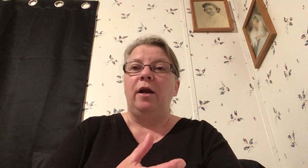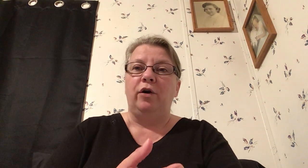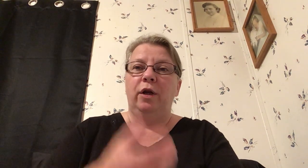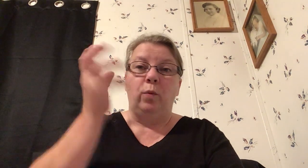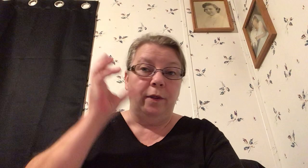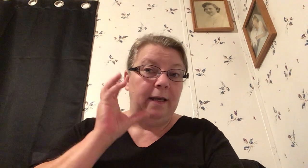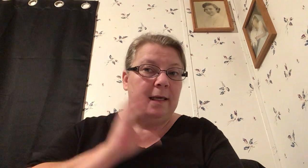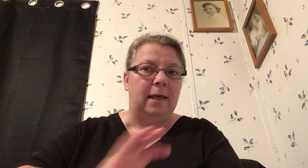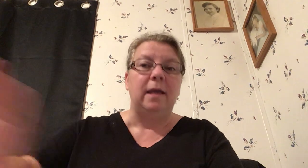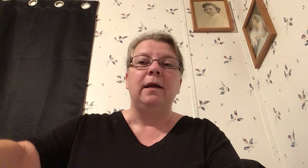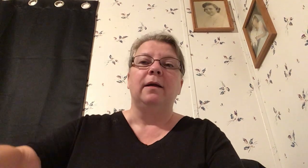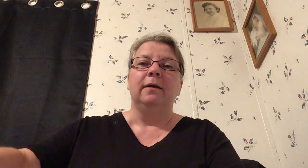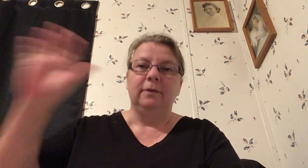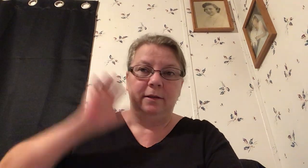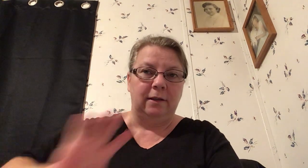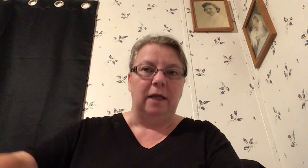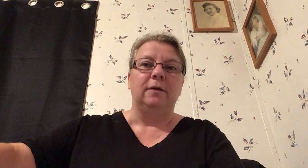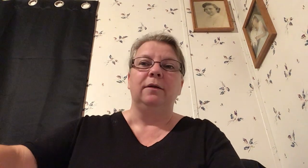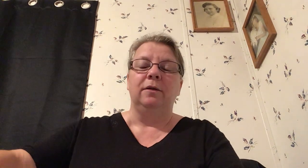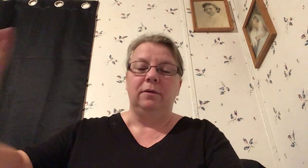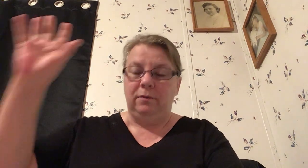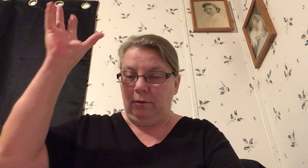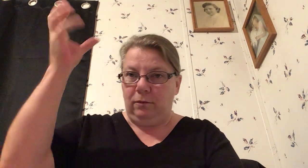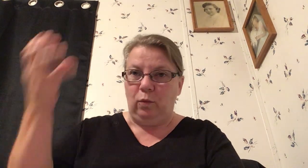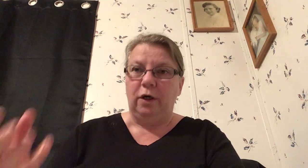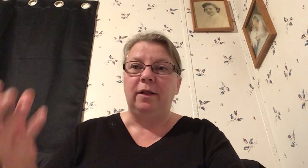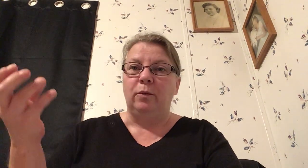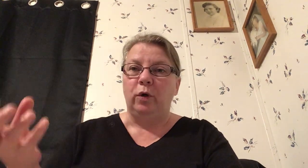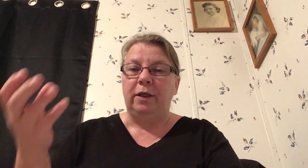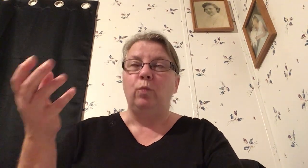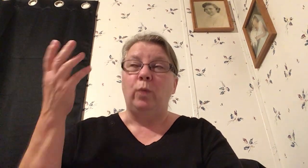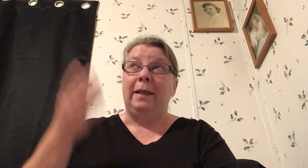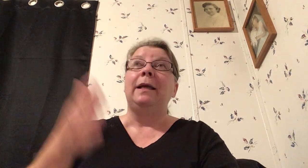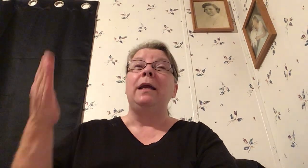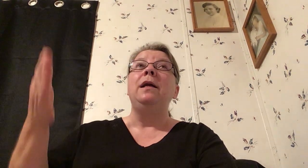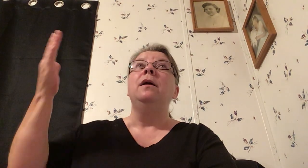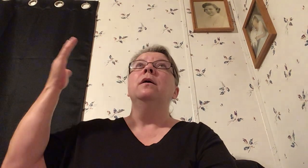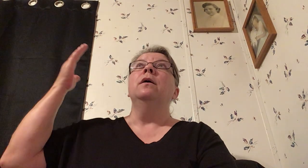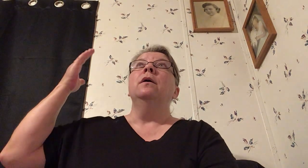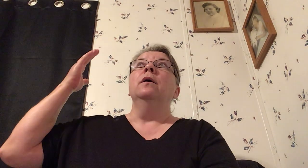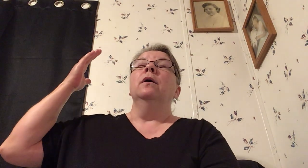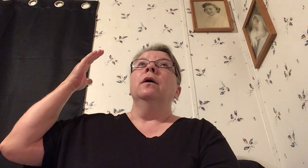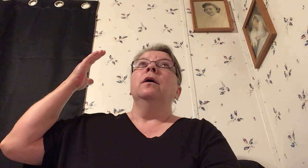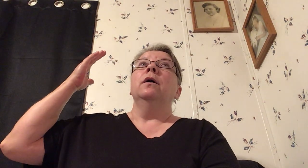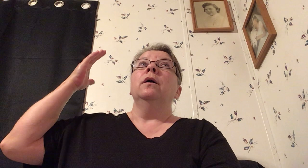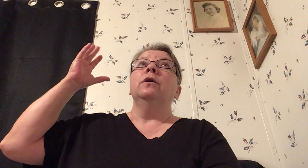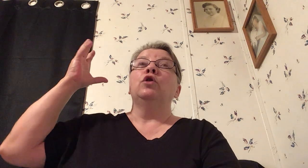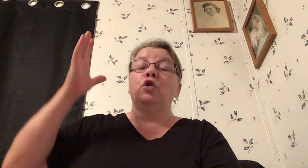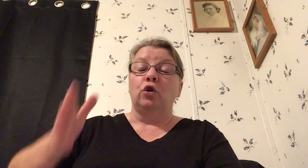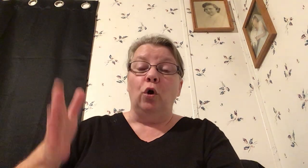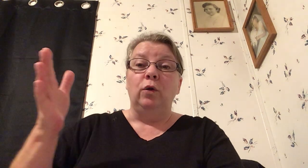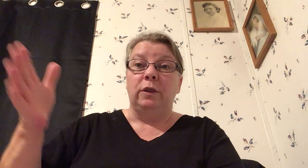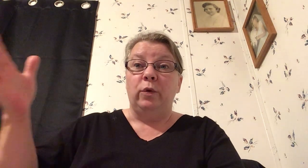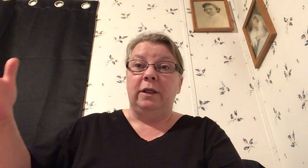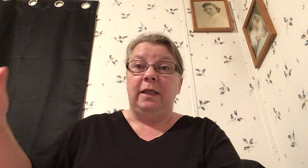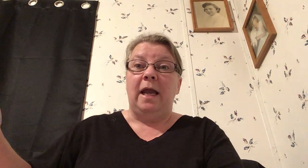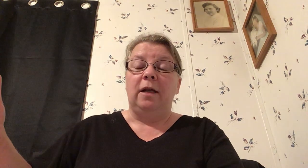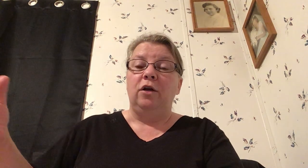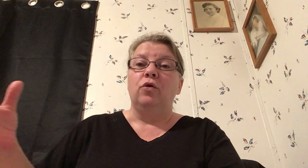area where the king sent where when the king told someone that they had to go